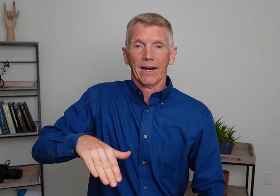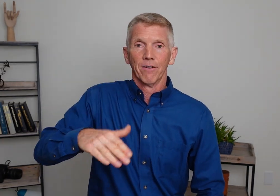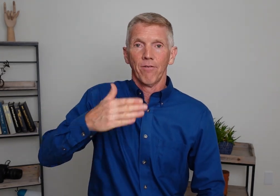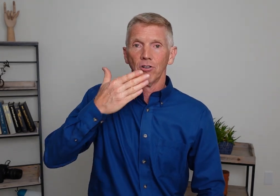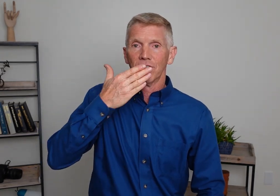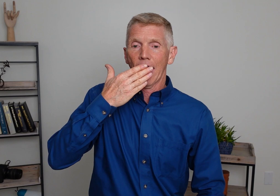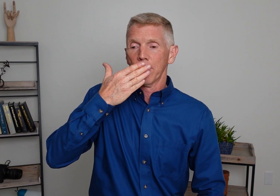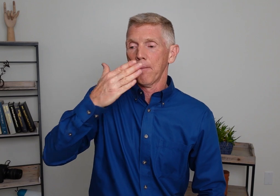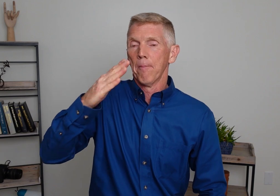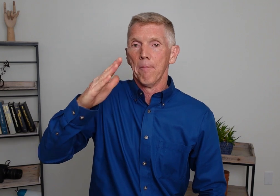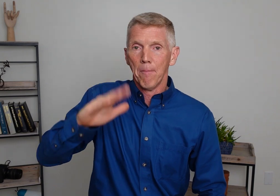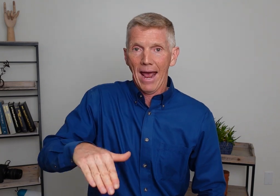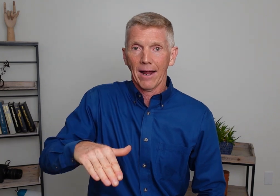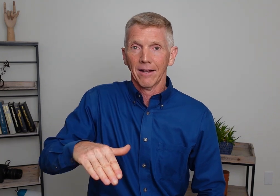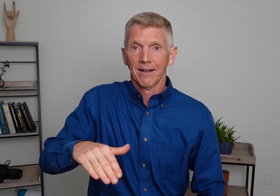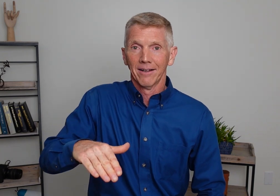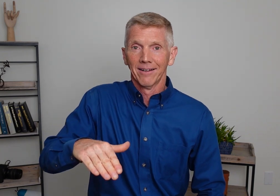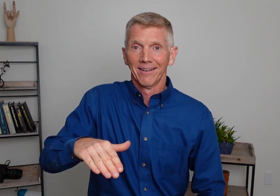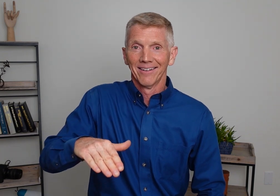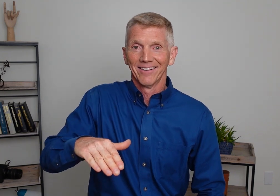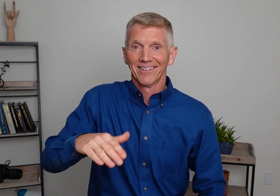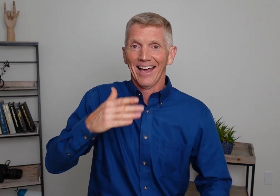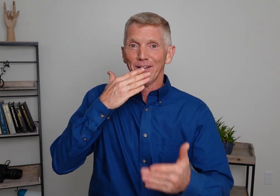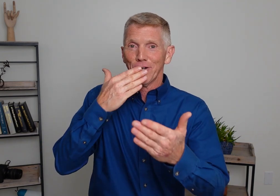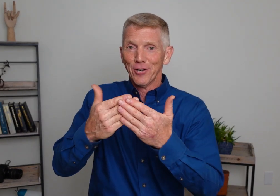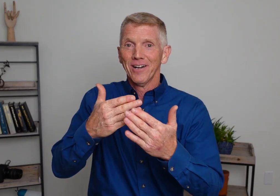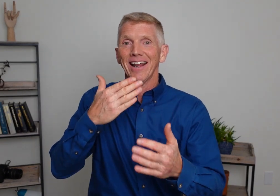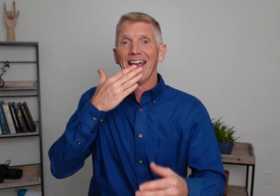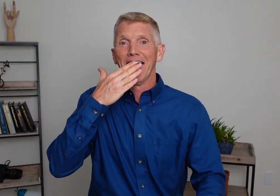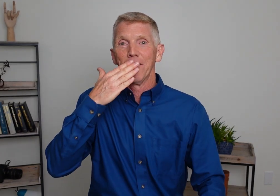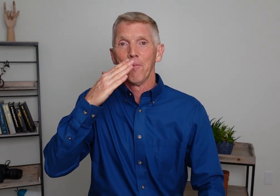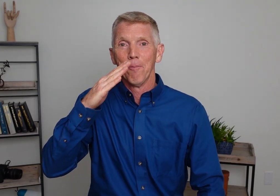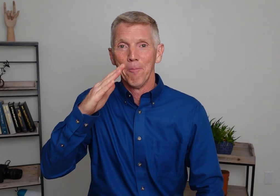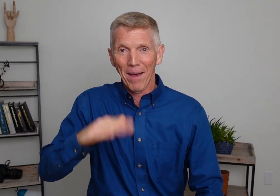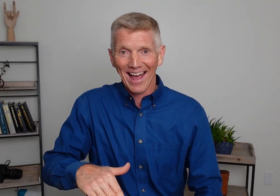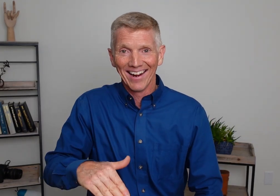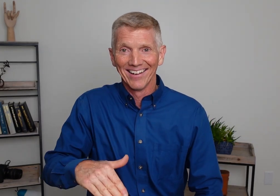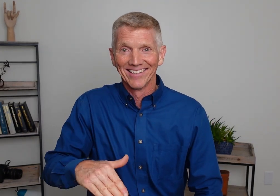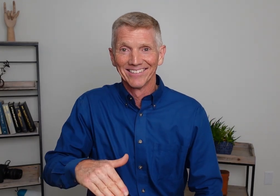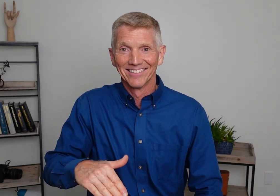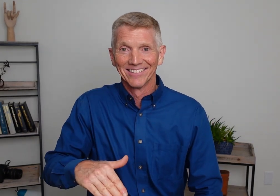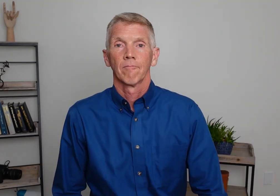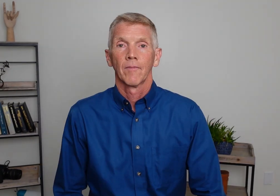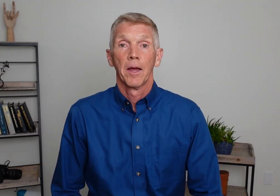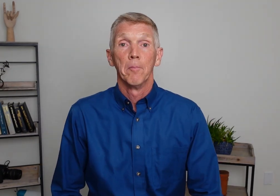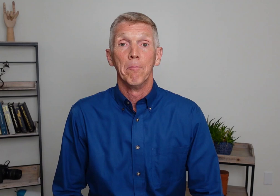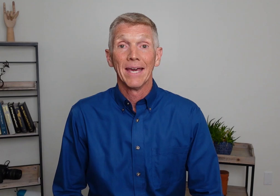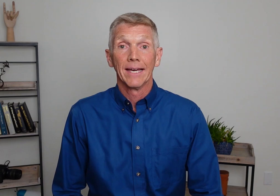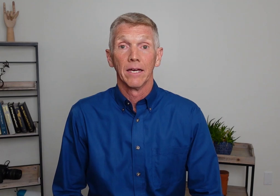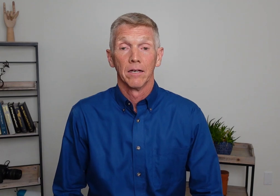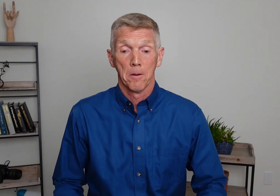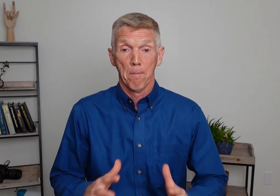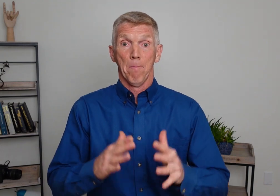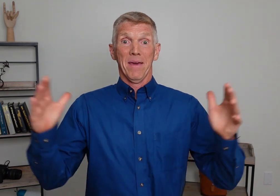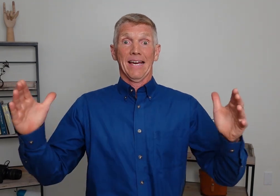It falls down. Bad. Okay. Good and bad. Big. Big.